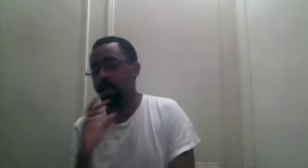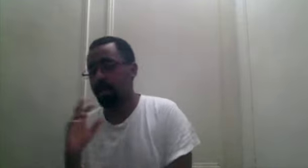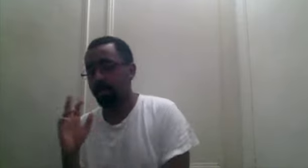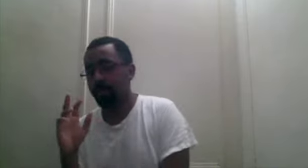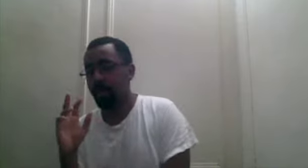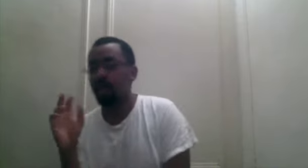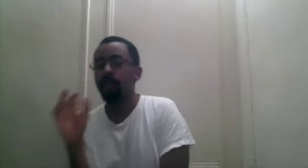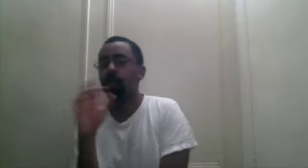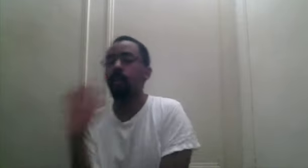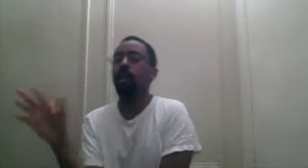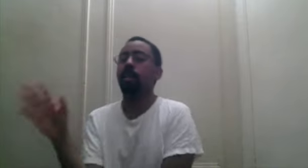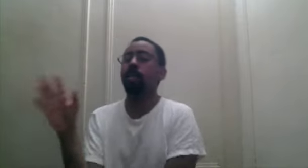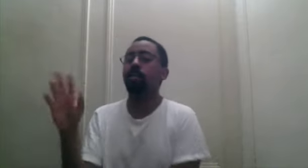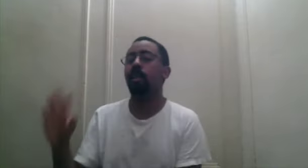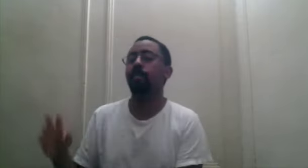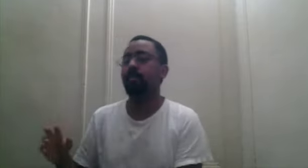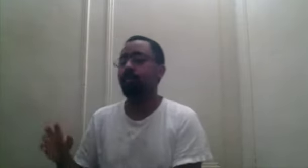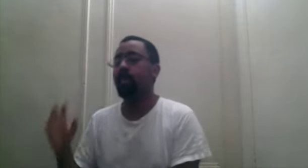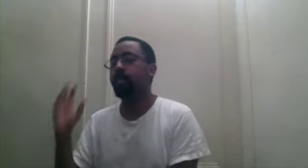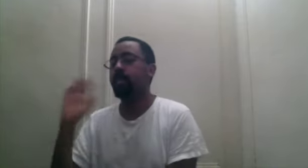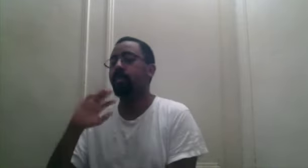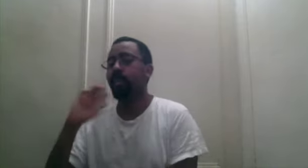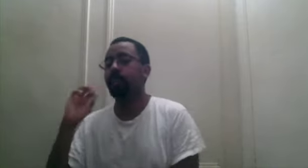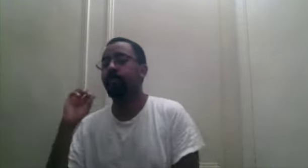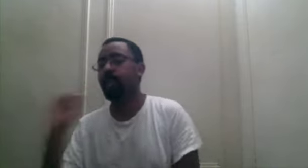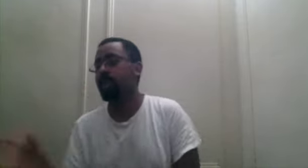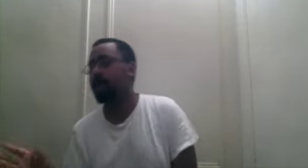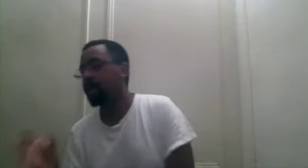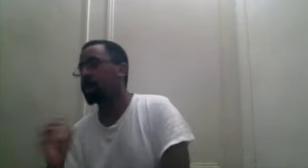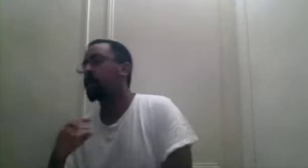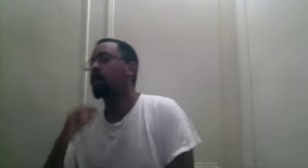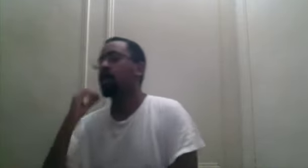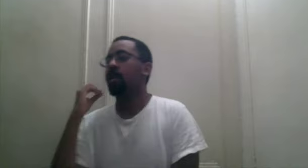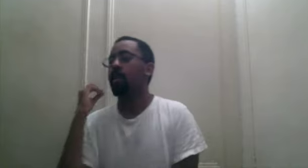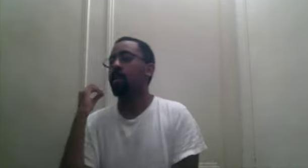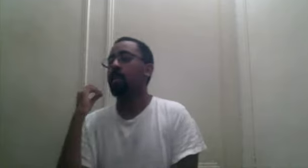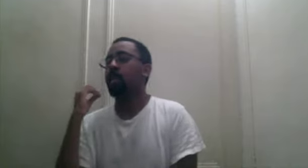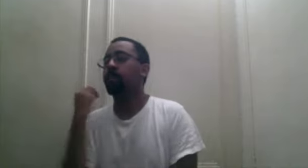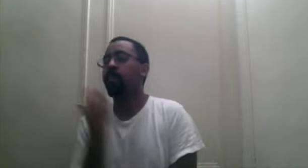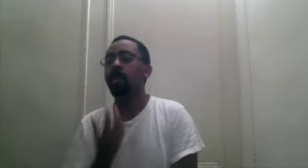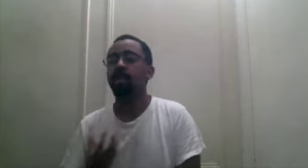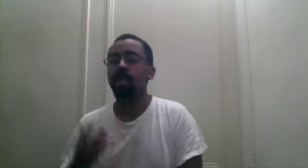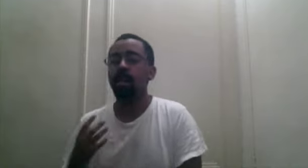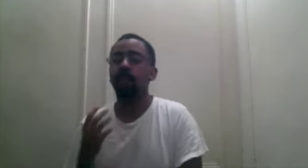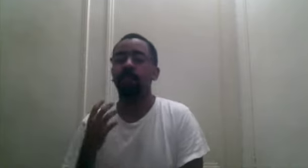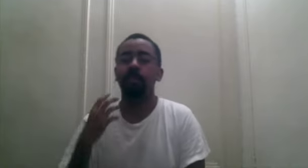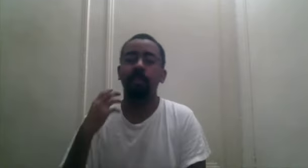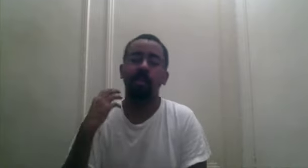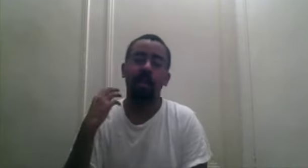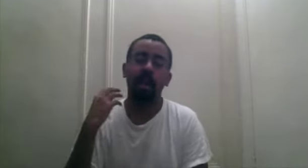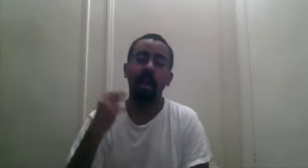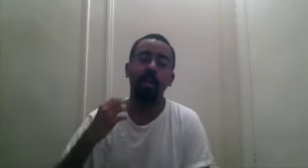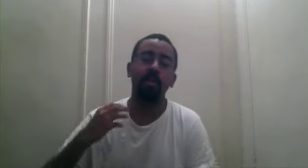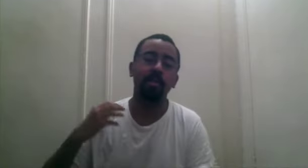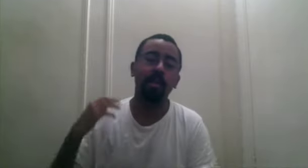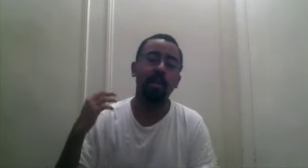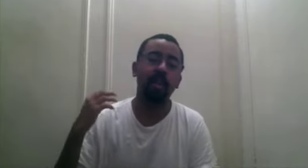to not even rain on Sabo's parade, just straight up piss on it. He brings up how when they